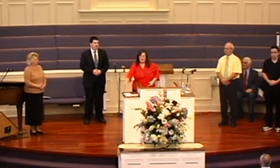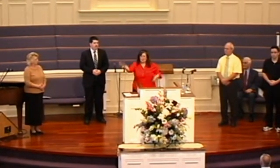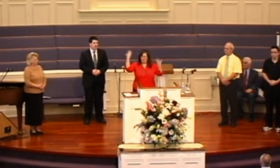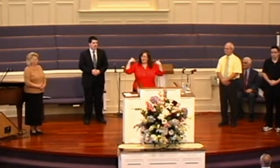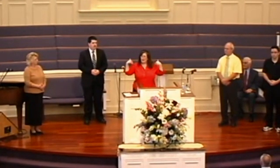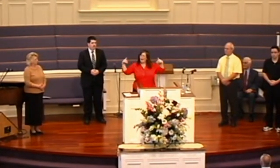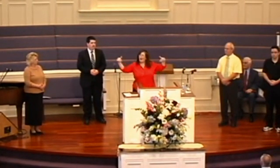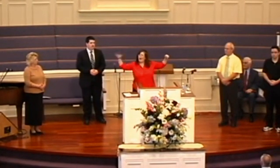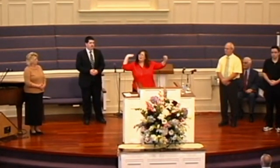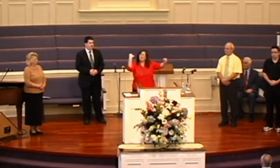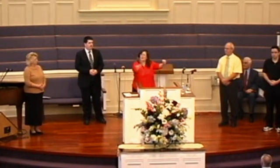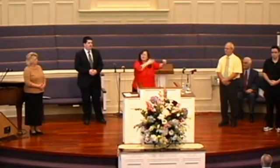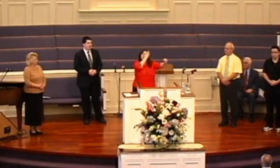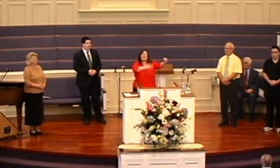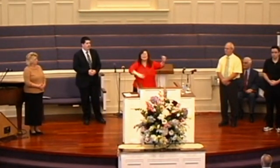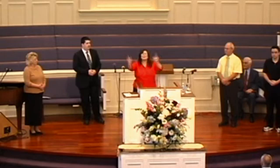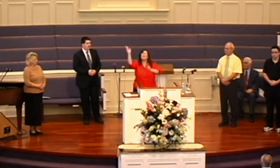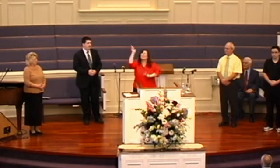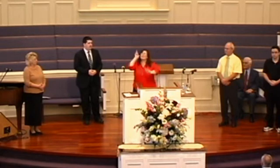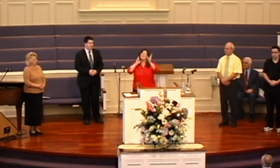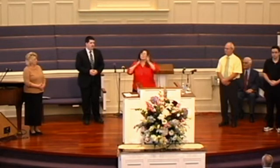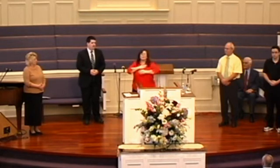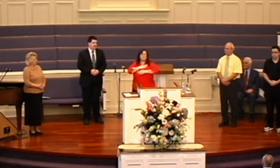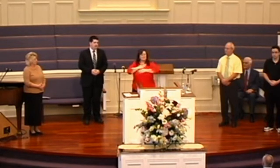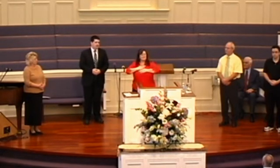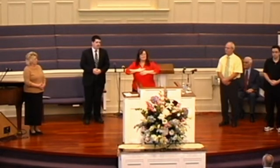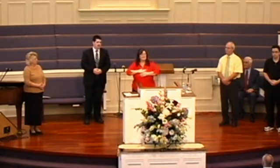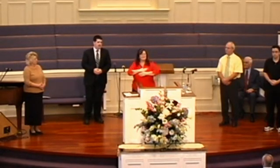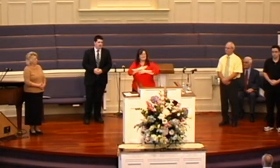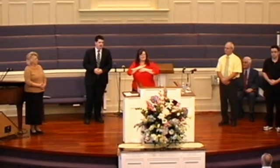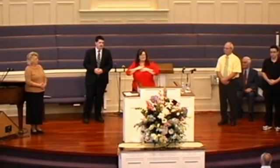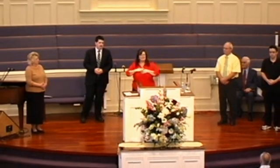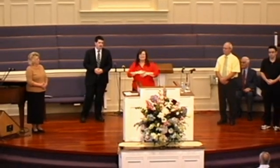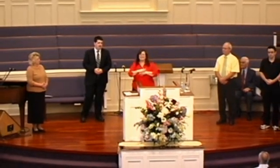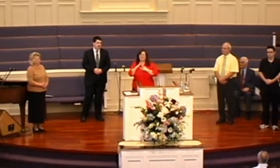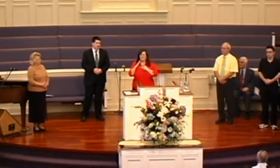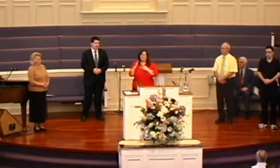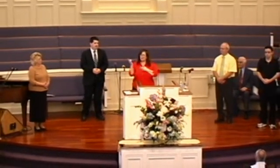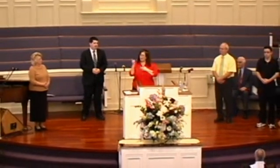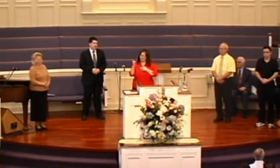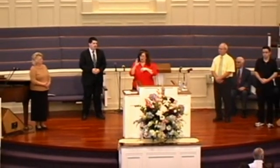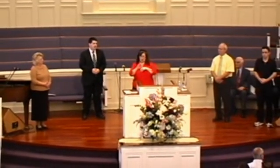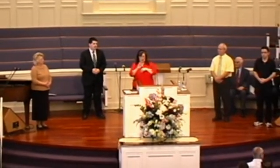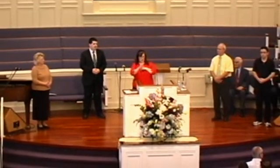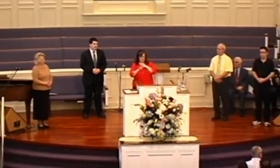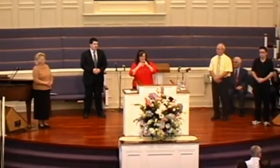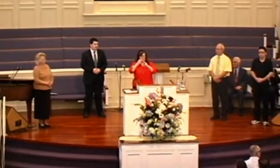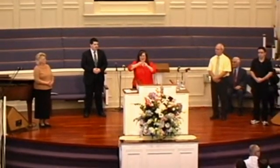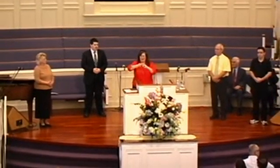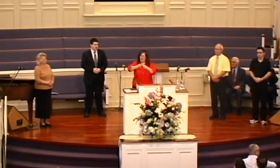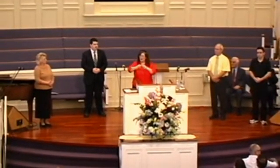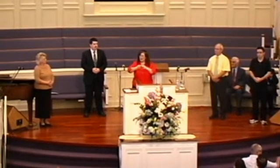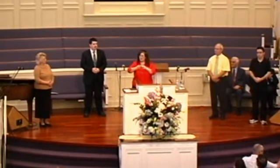We Heard The Angels Singing And Someone Called Your Name